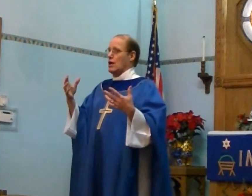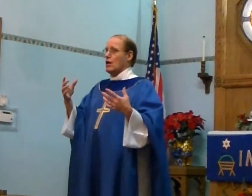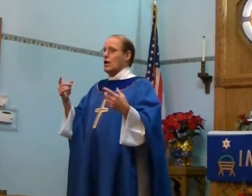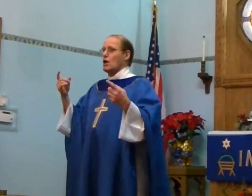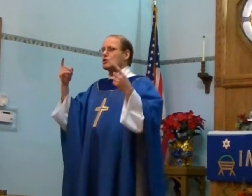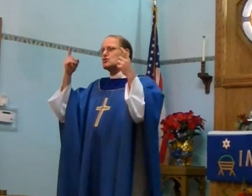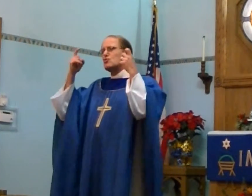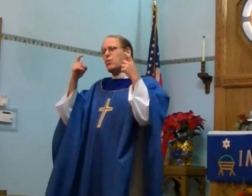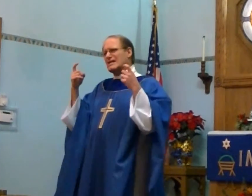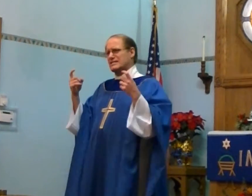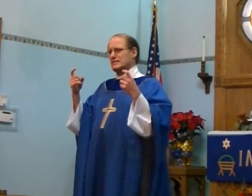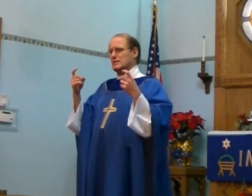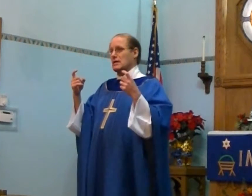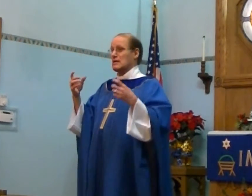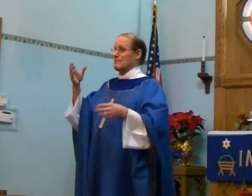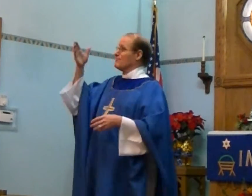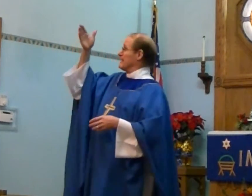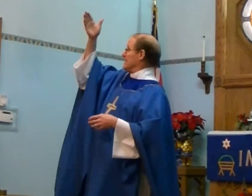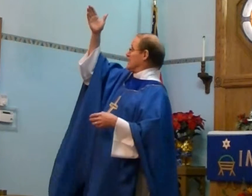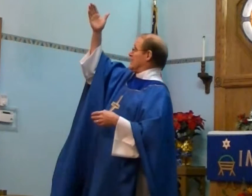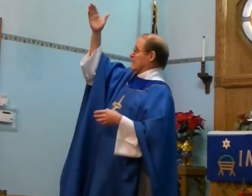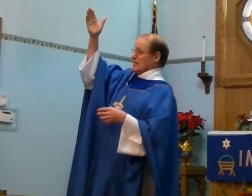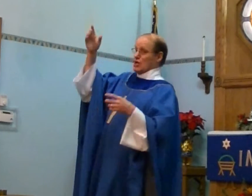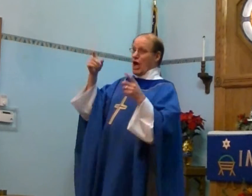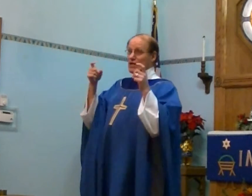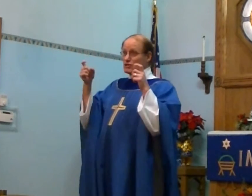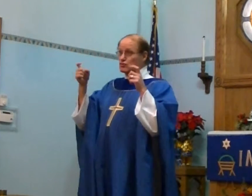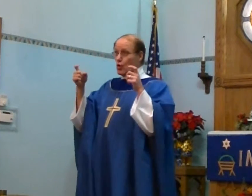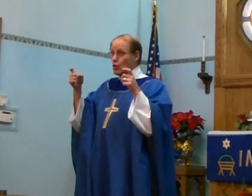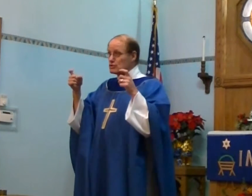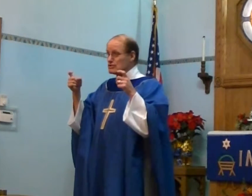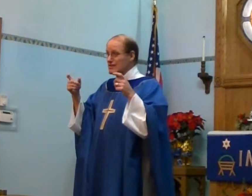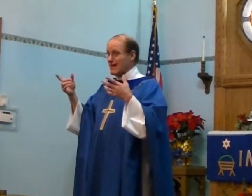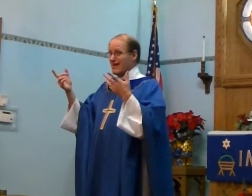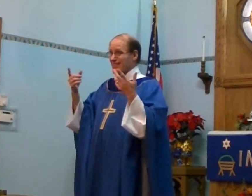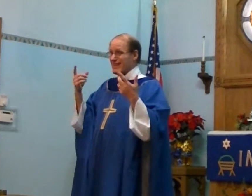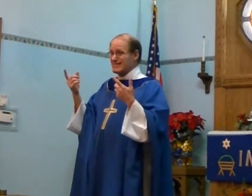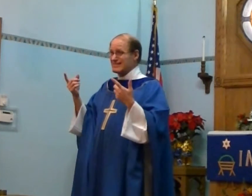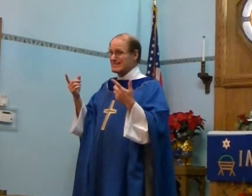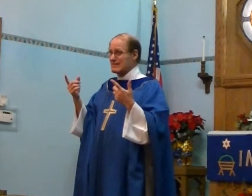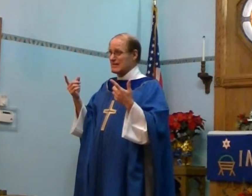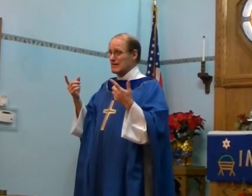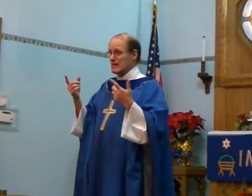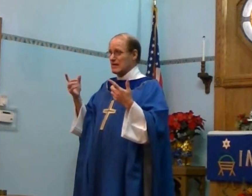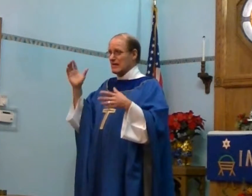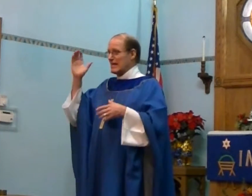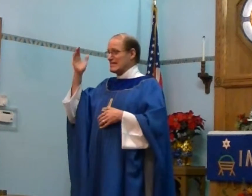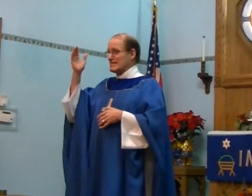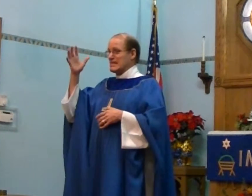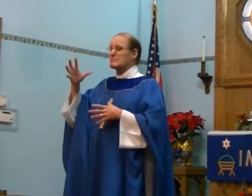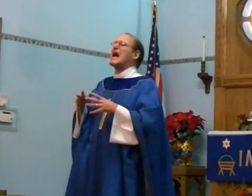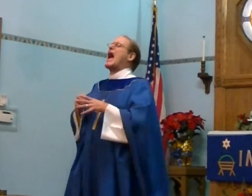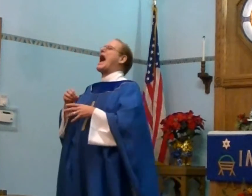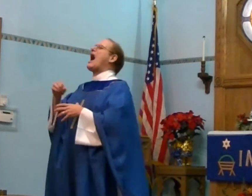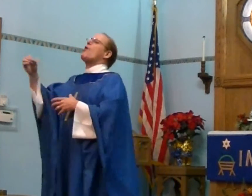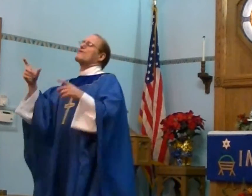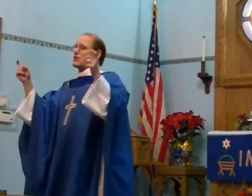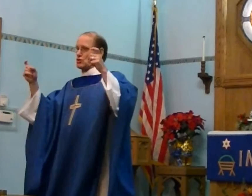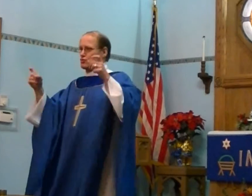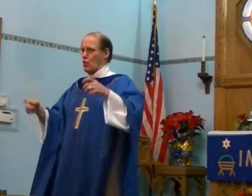to question God controls this it seems out of control